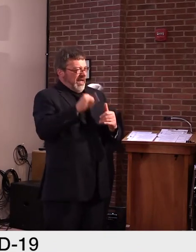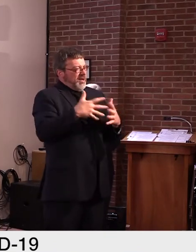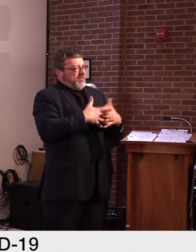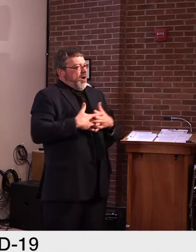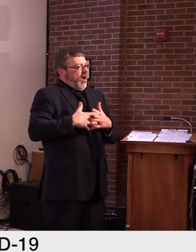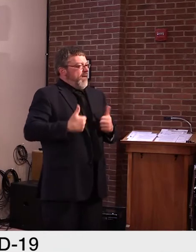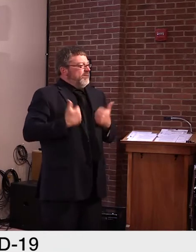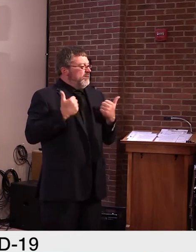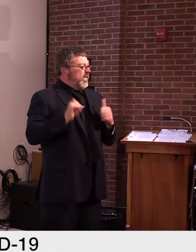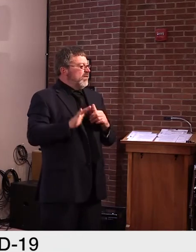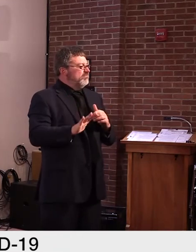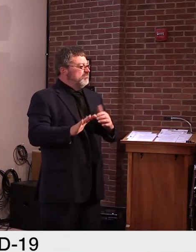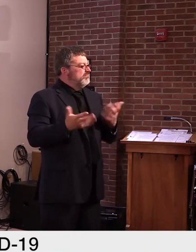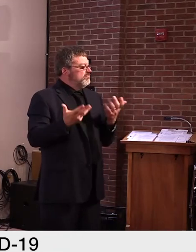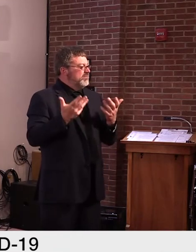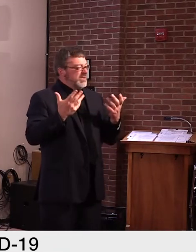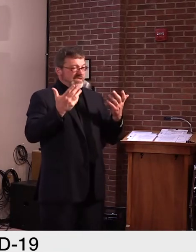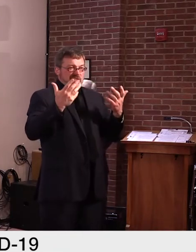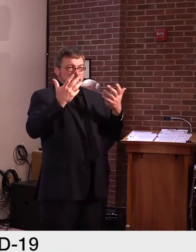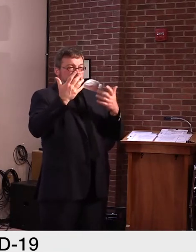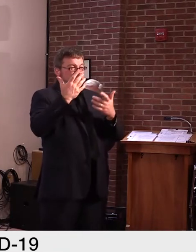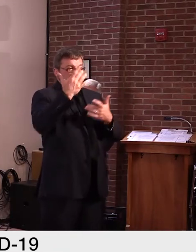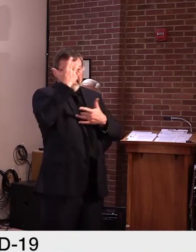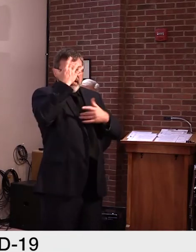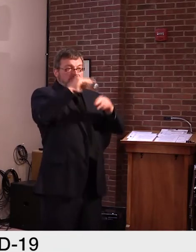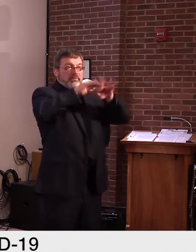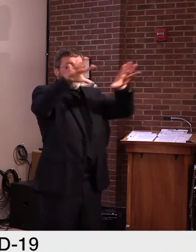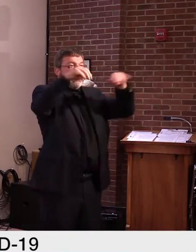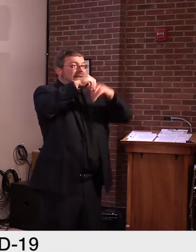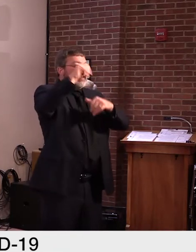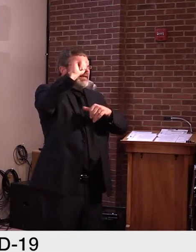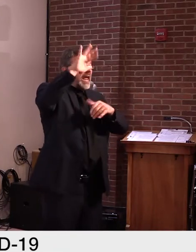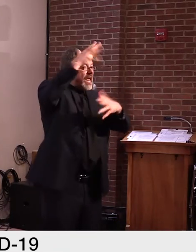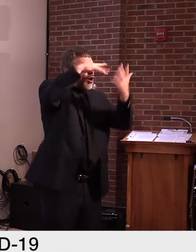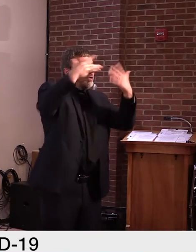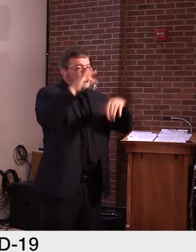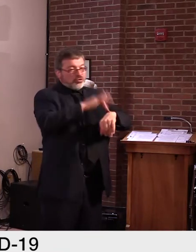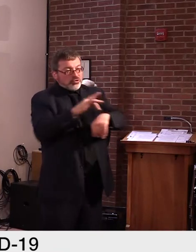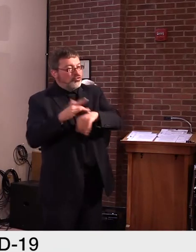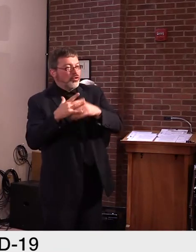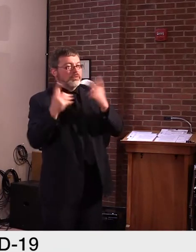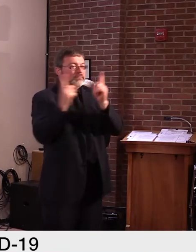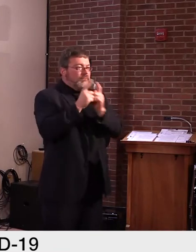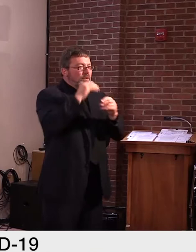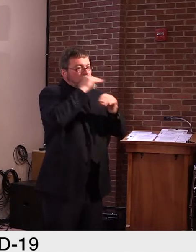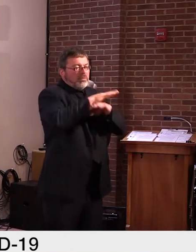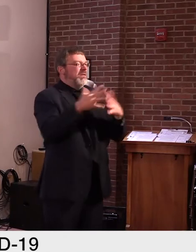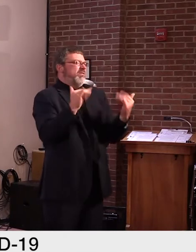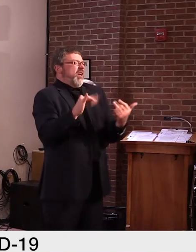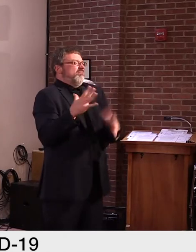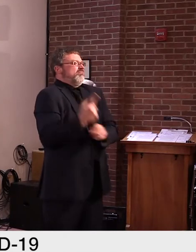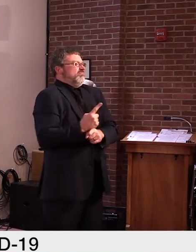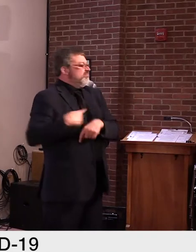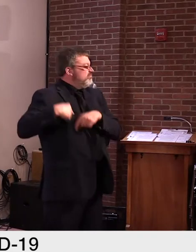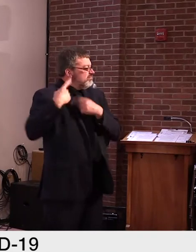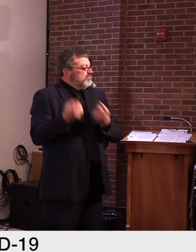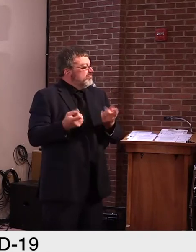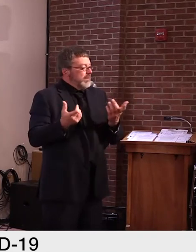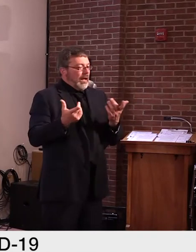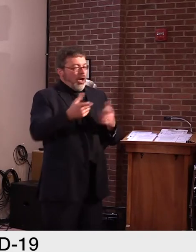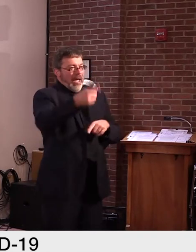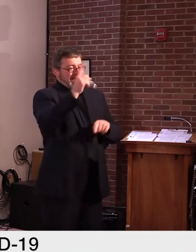and we all breathe the same air together. So, uh, we, we just are very concerned about that. Um,